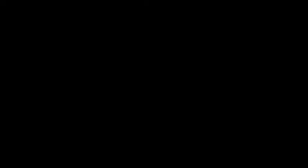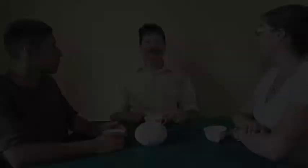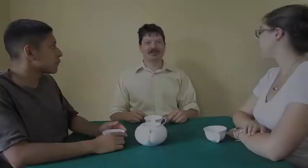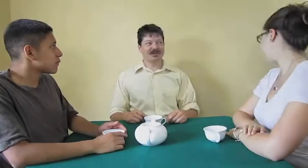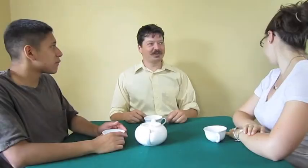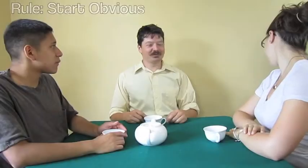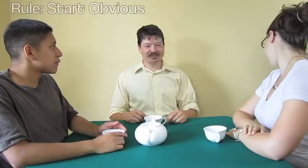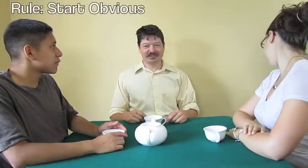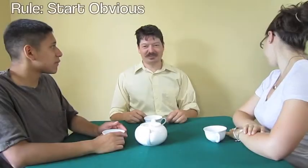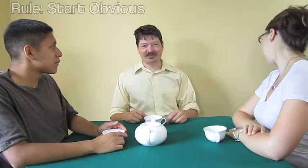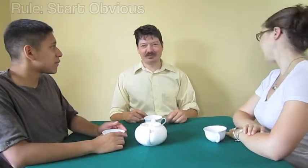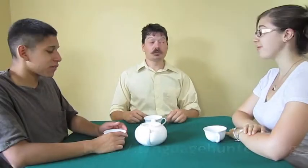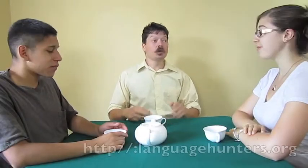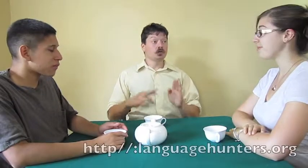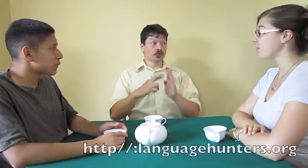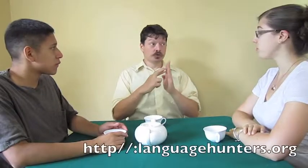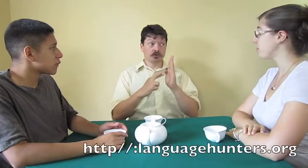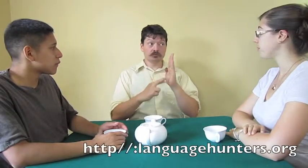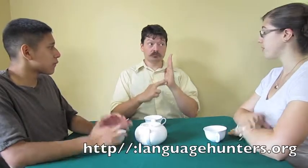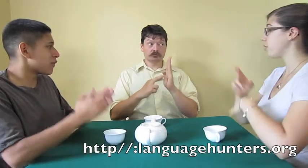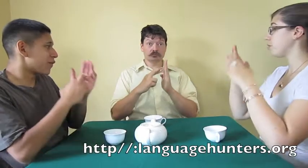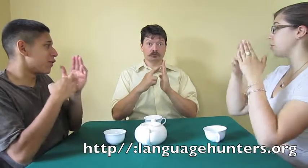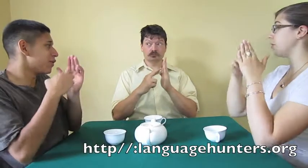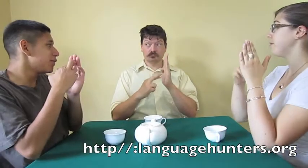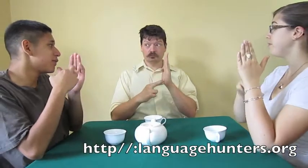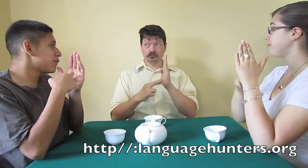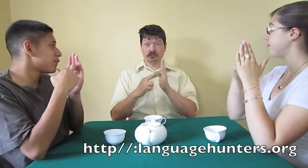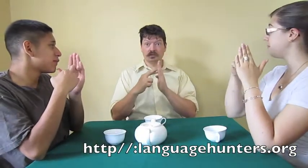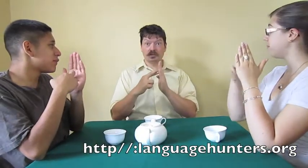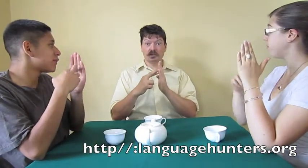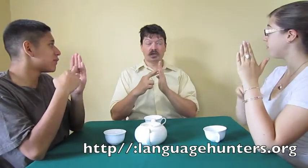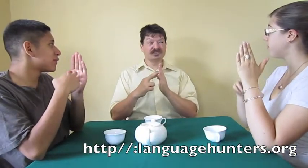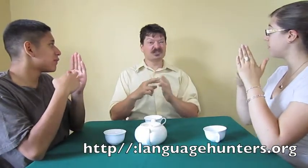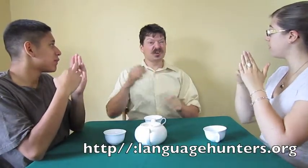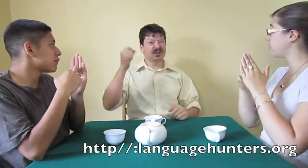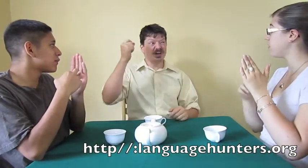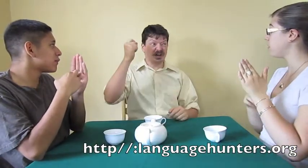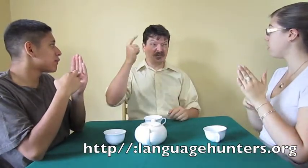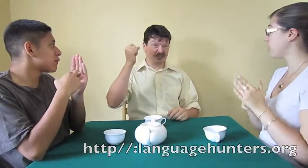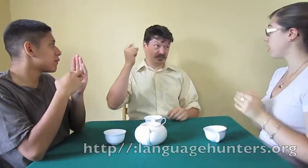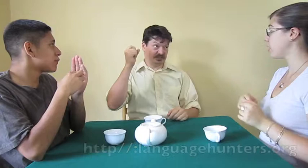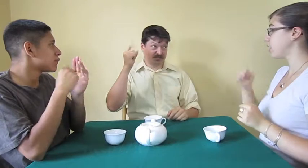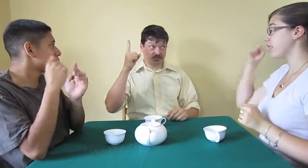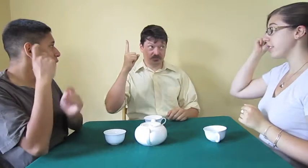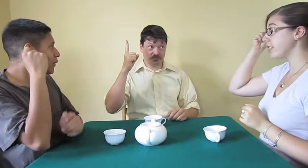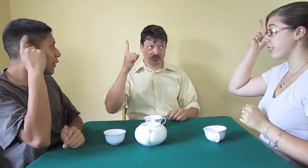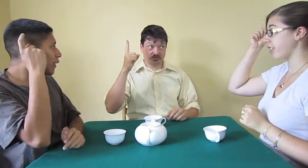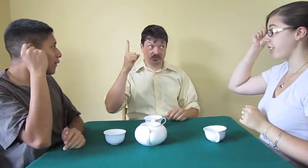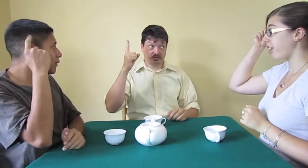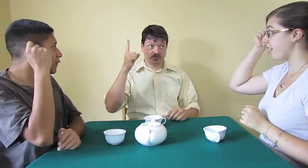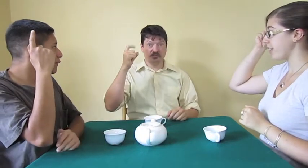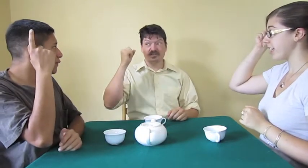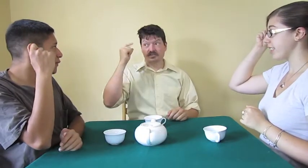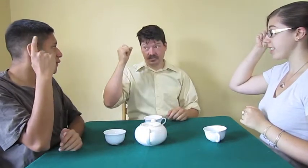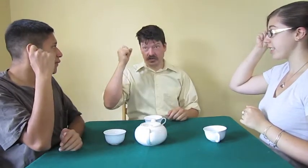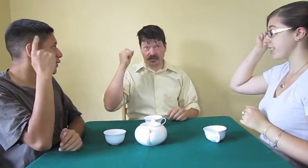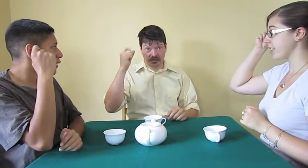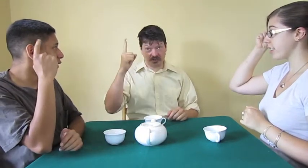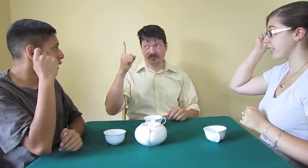Start obvious. Rule. Rule. Start obvious. Start obvious. Start obvious.